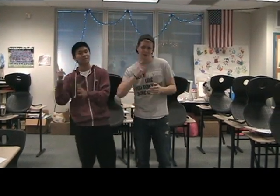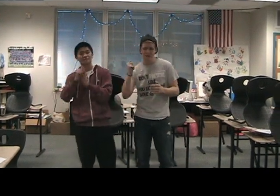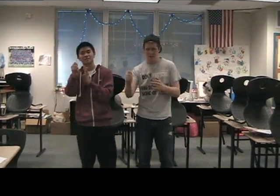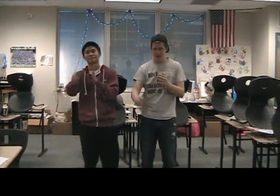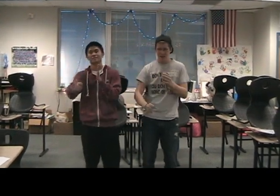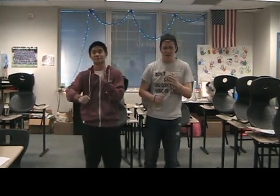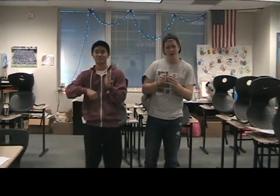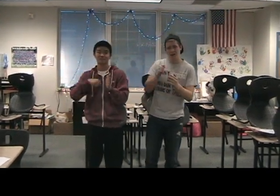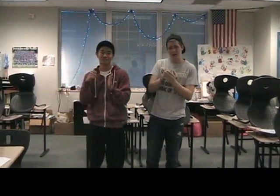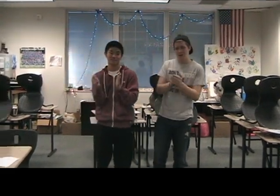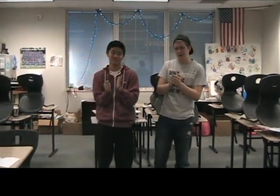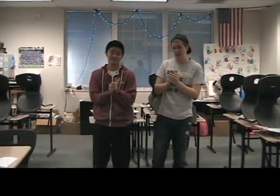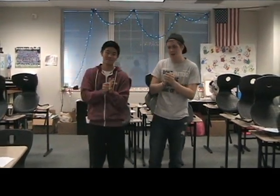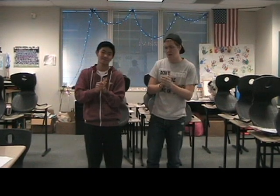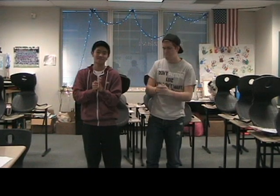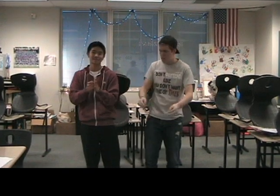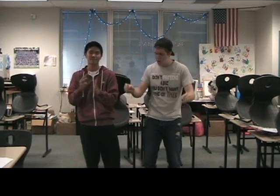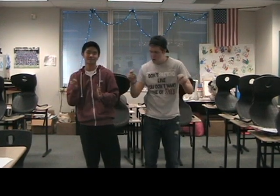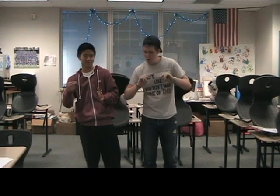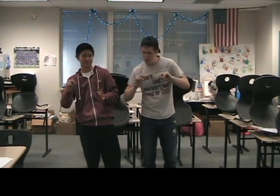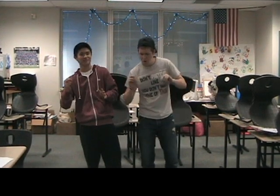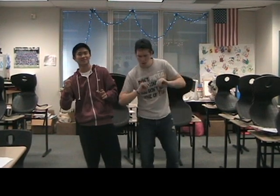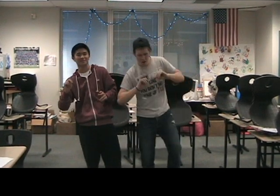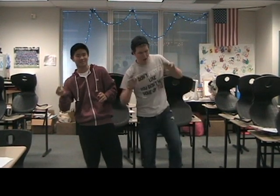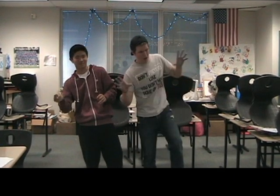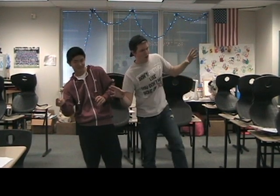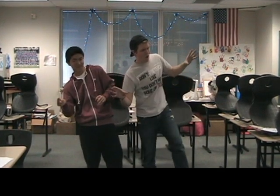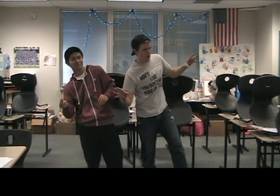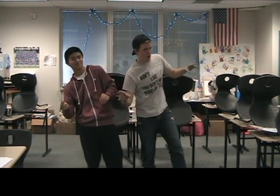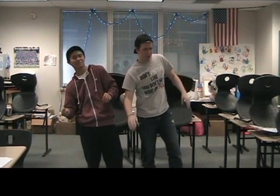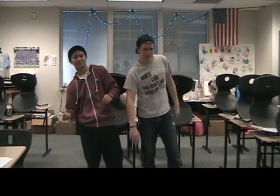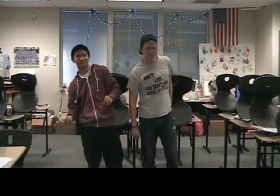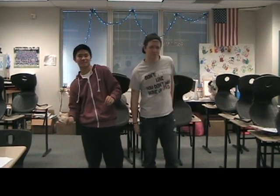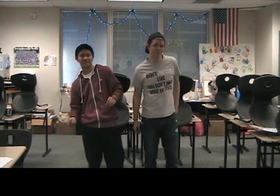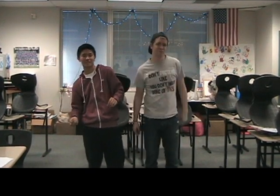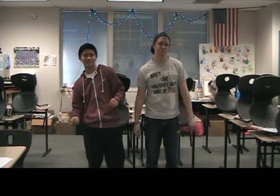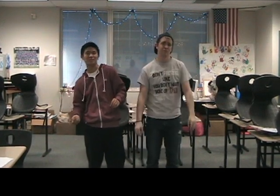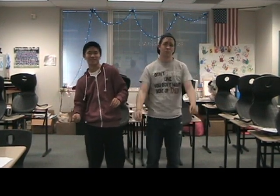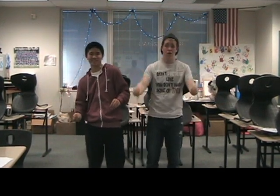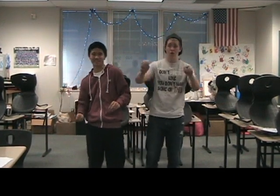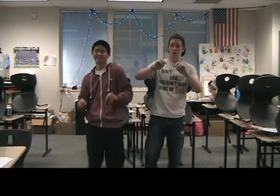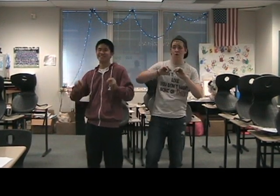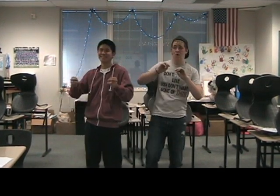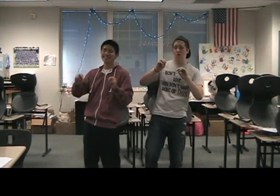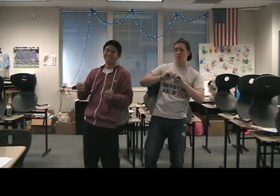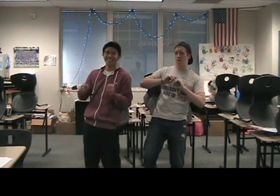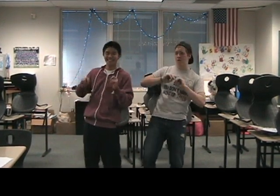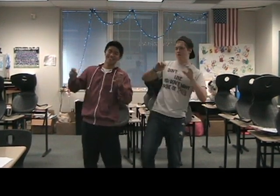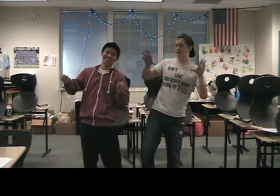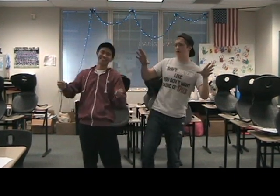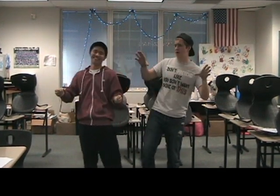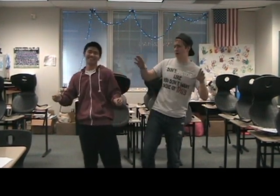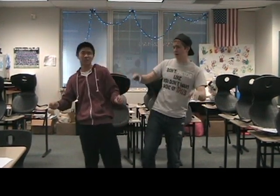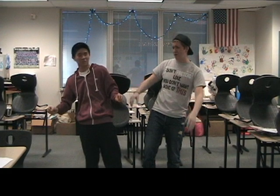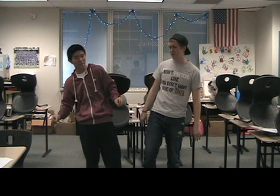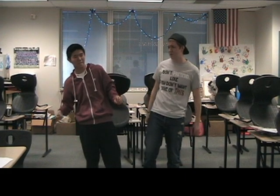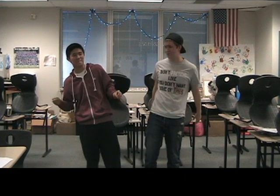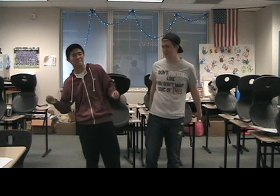it's Christmas time Ho, ho, ho Ho, ho, ho